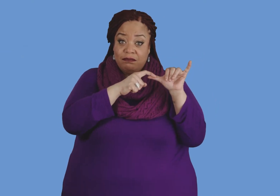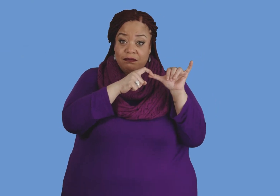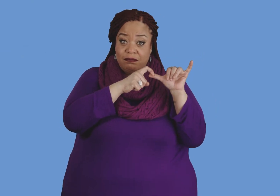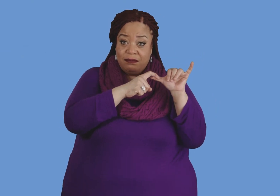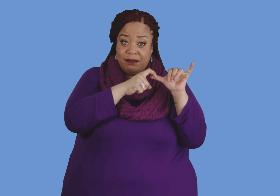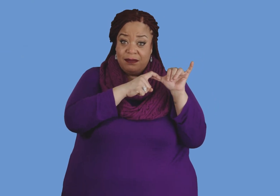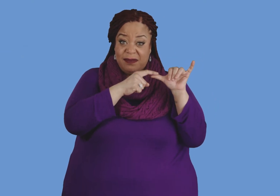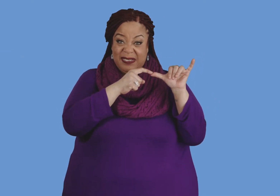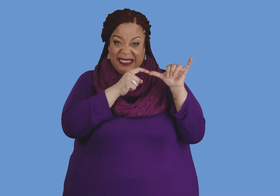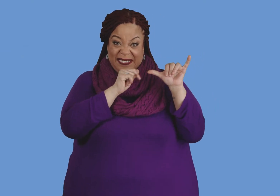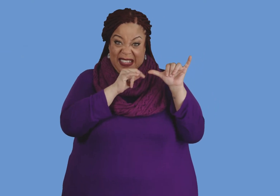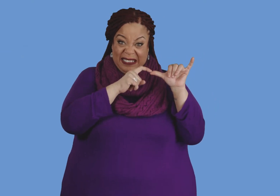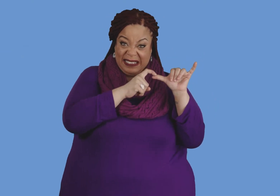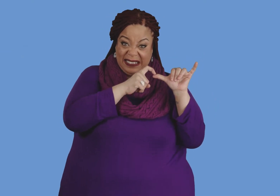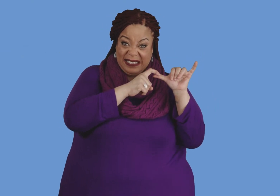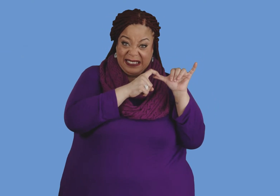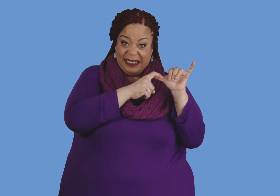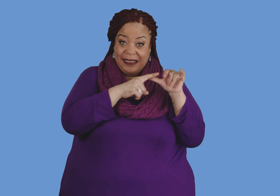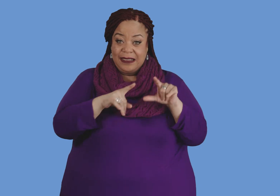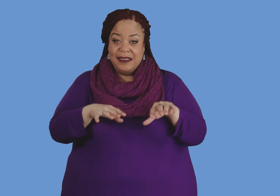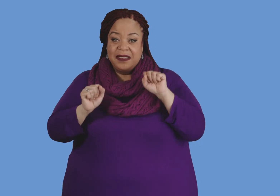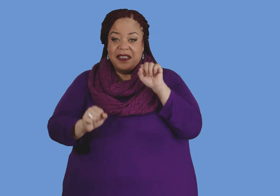which takes about 12 to 24 hours.